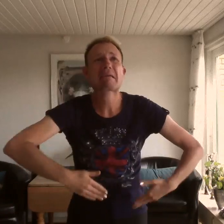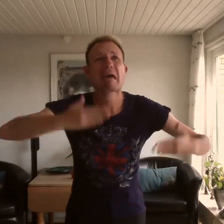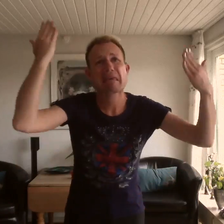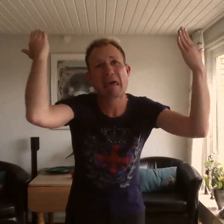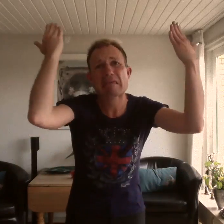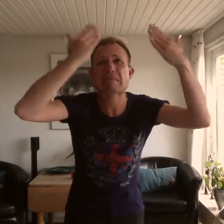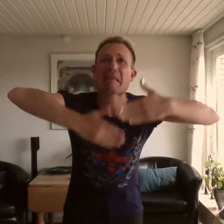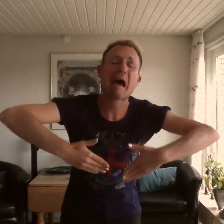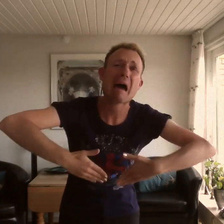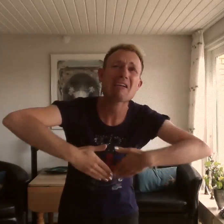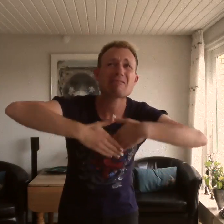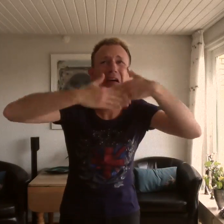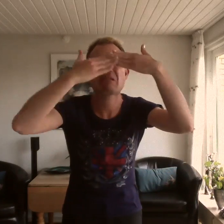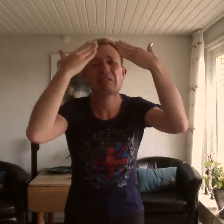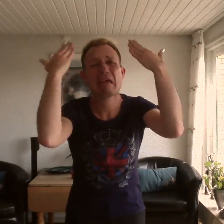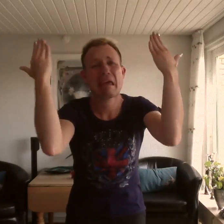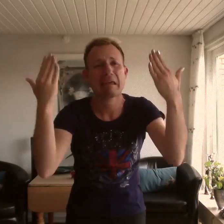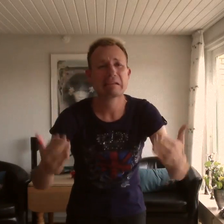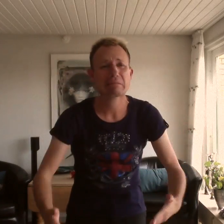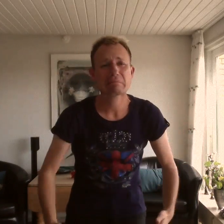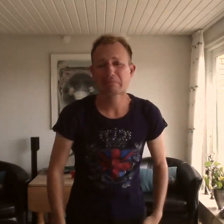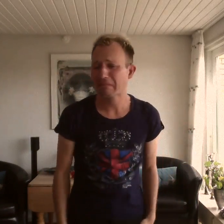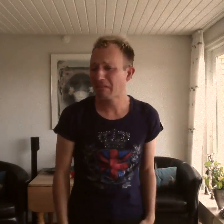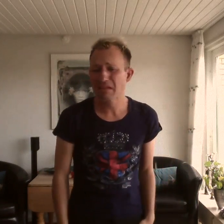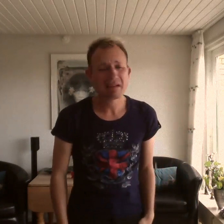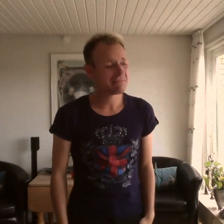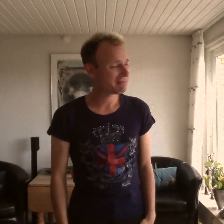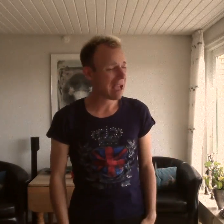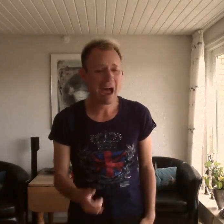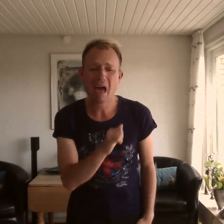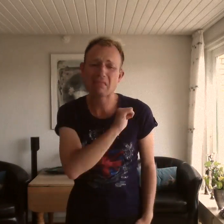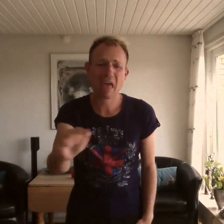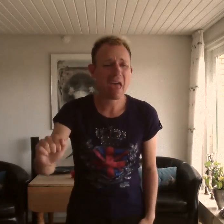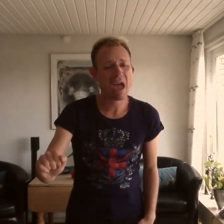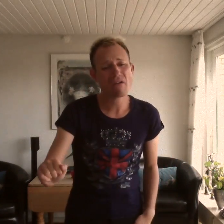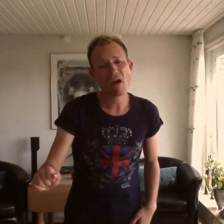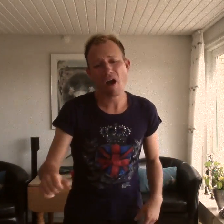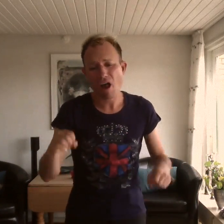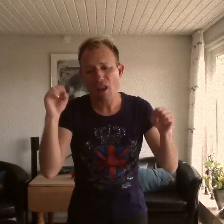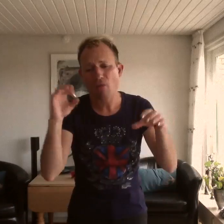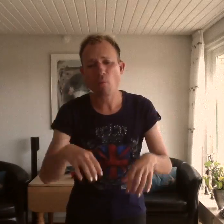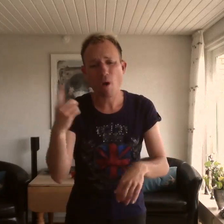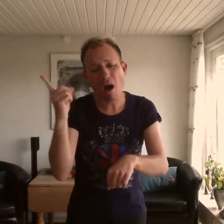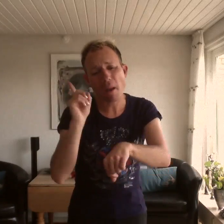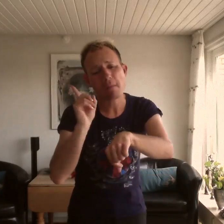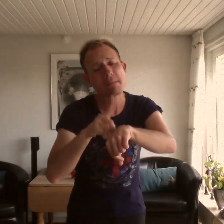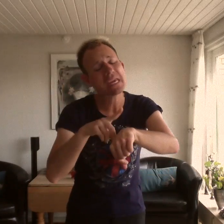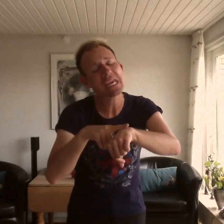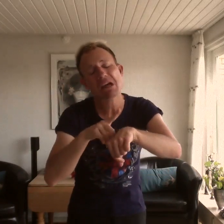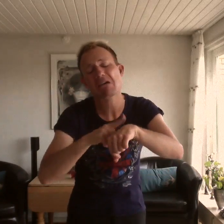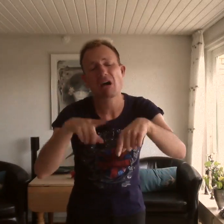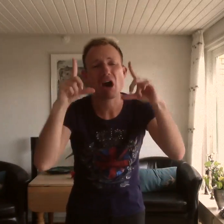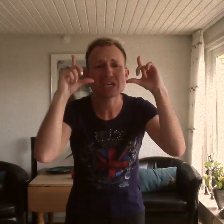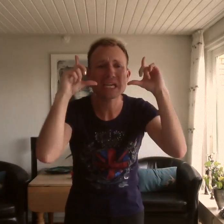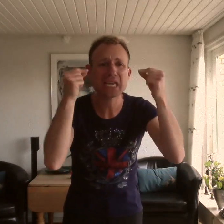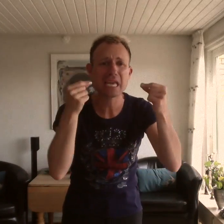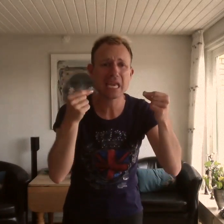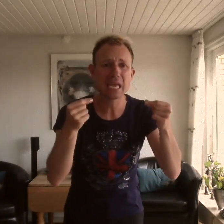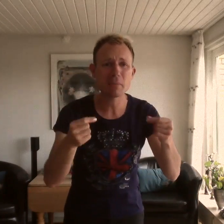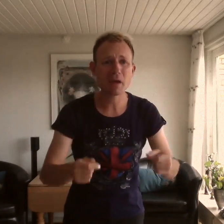every night and day. And I never lost one minute of sleep, and